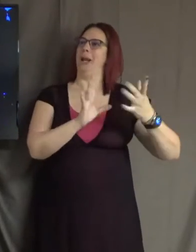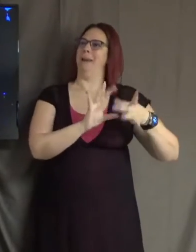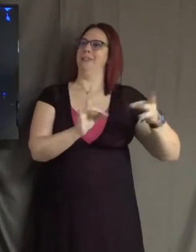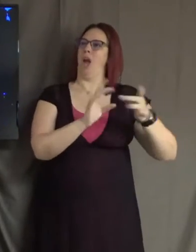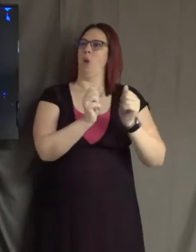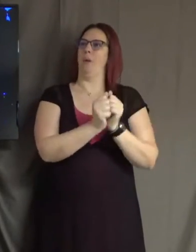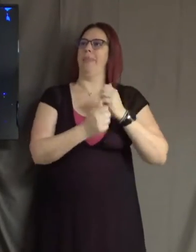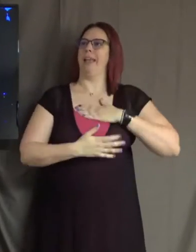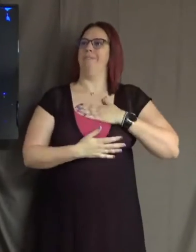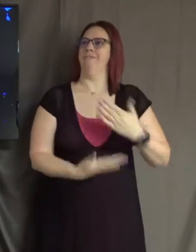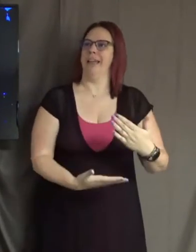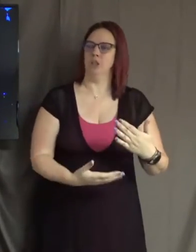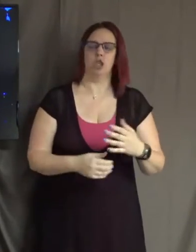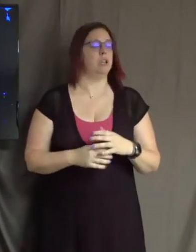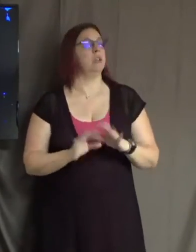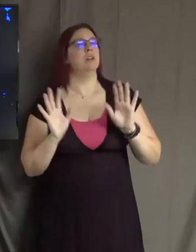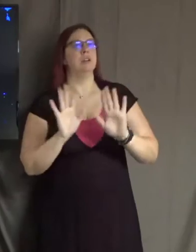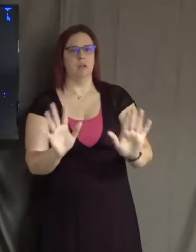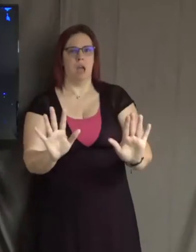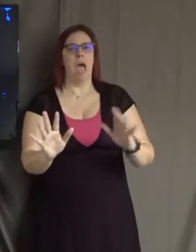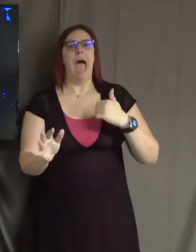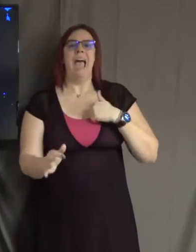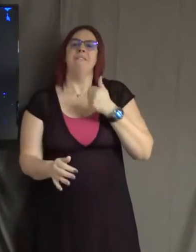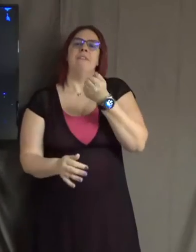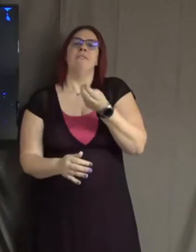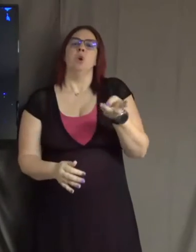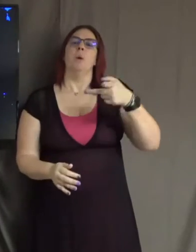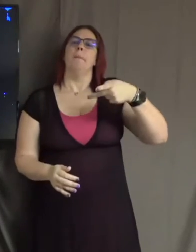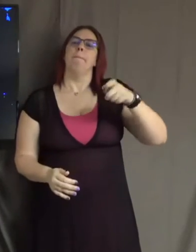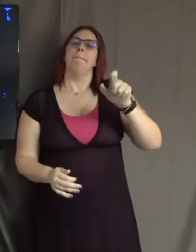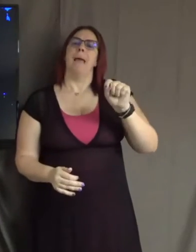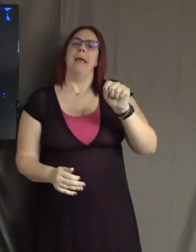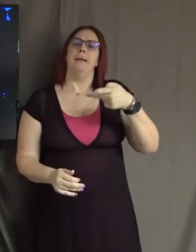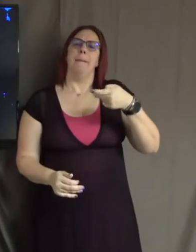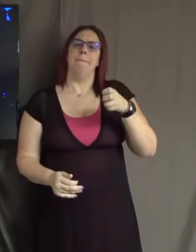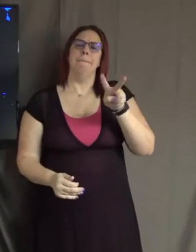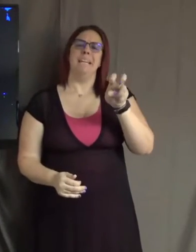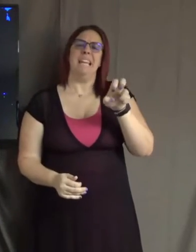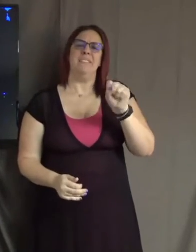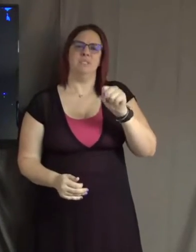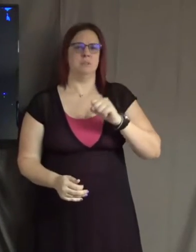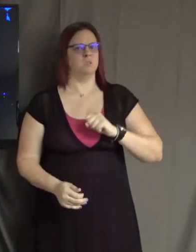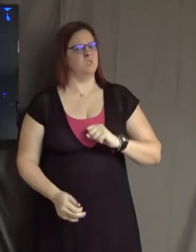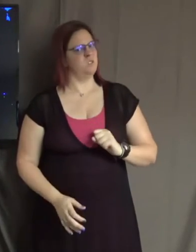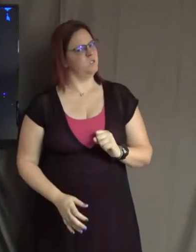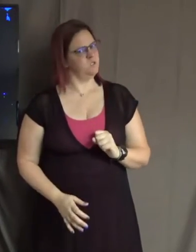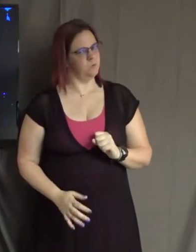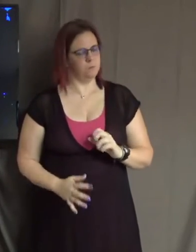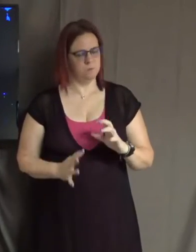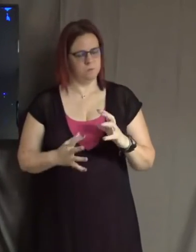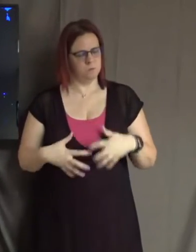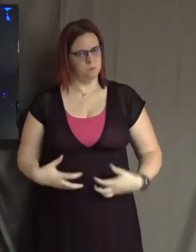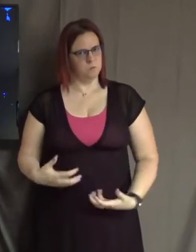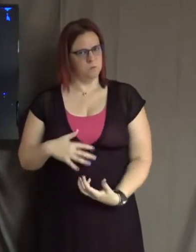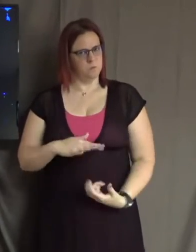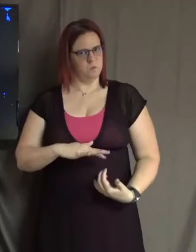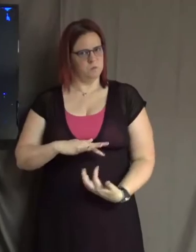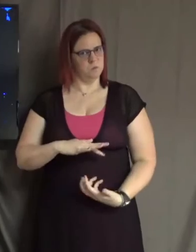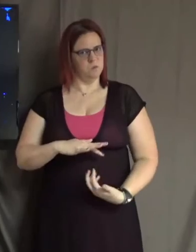I have a pet peeve. I have a couple of pet peeves, but I want to share one today with you. I have a pet peeve about something that happens in the media